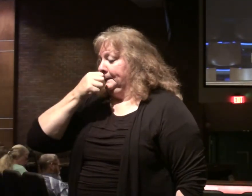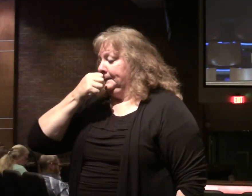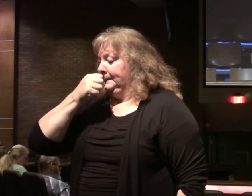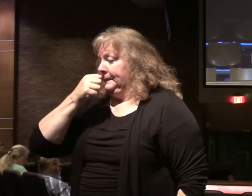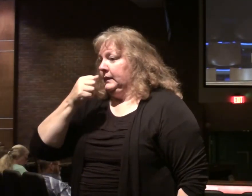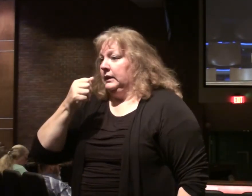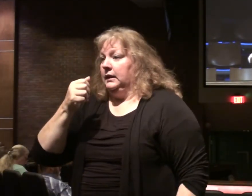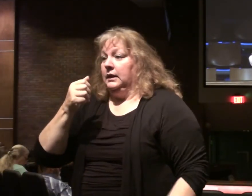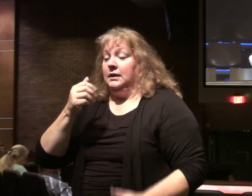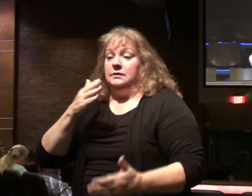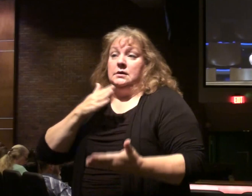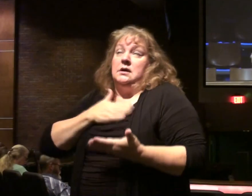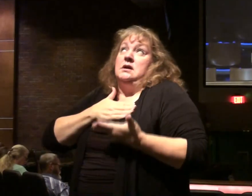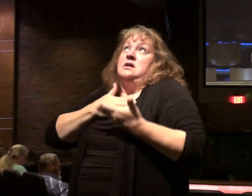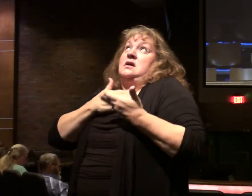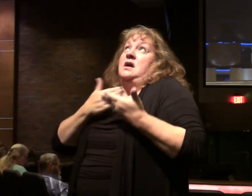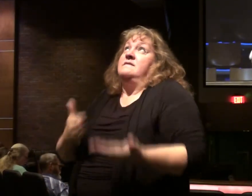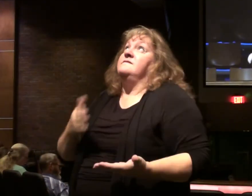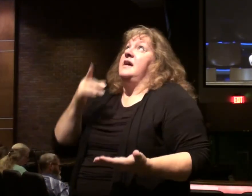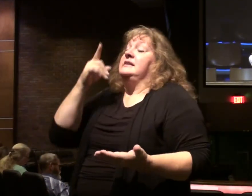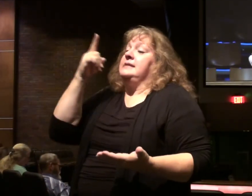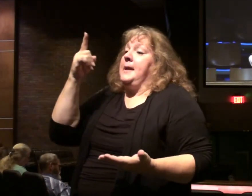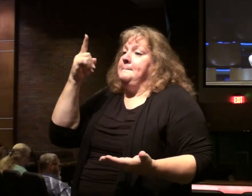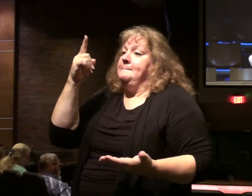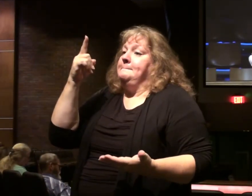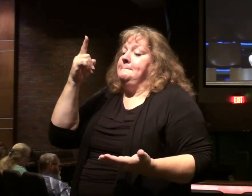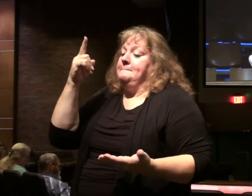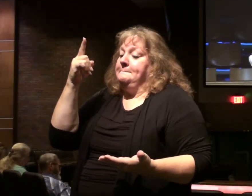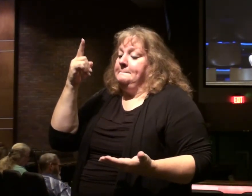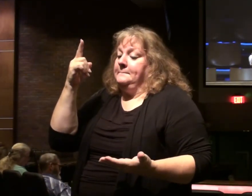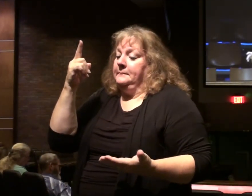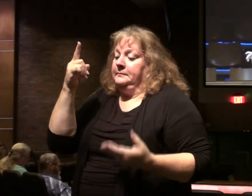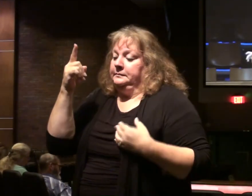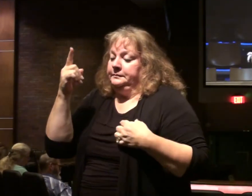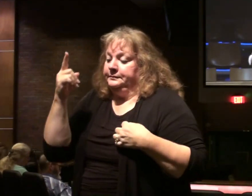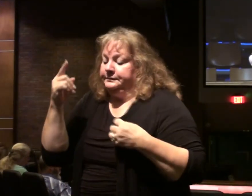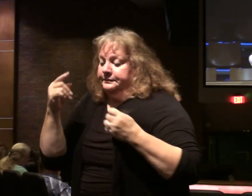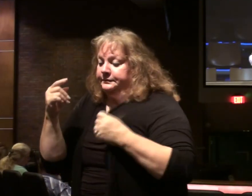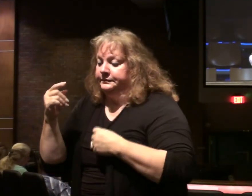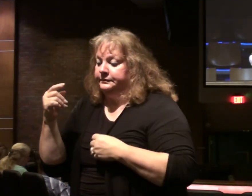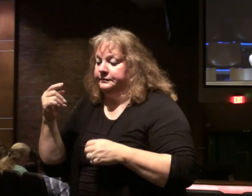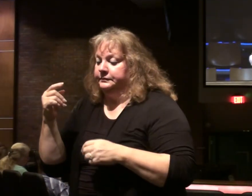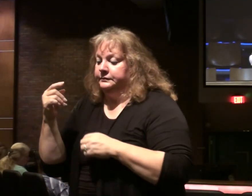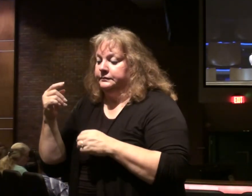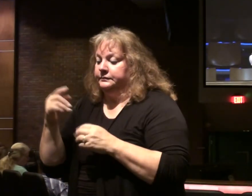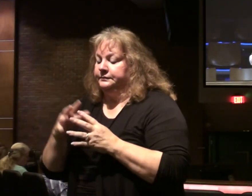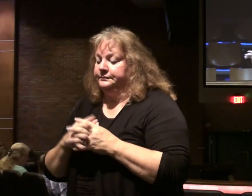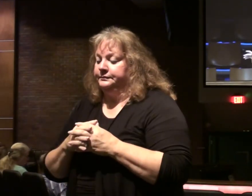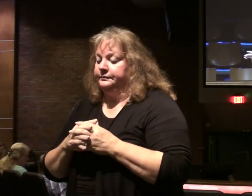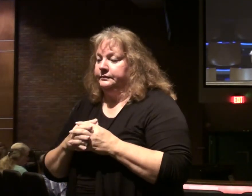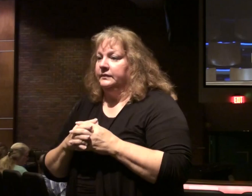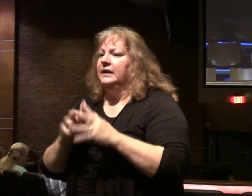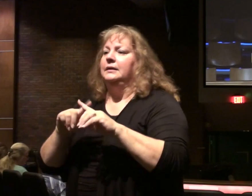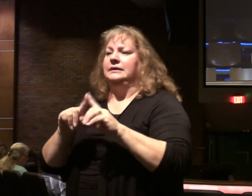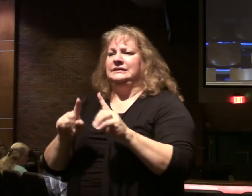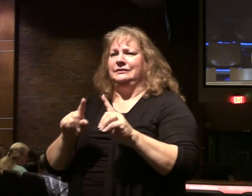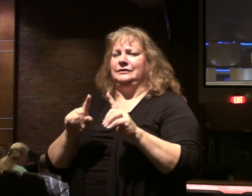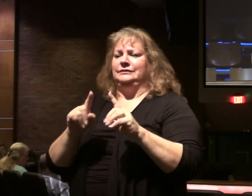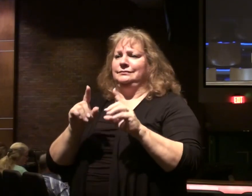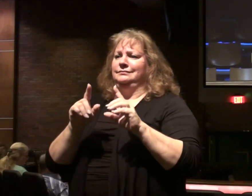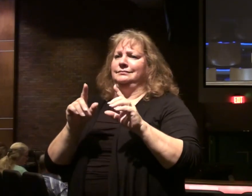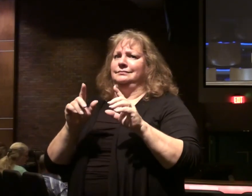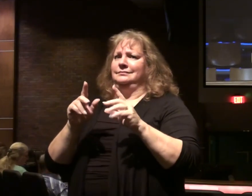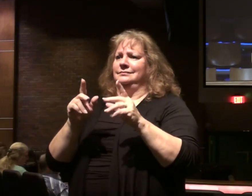Therefore, everyone who confesses me, he's talking about the difficulty, the hardships, the discipleship, of following him here as well. Different context though.